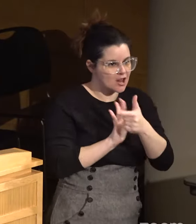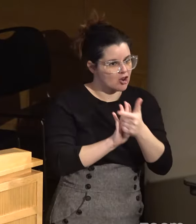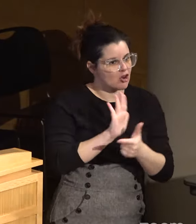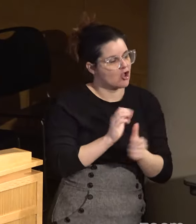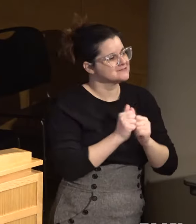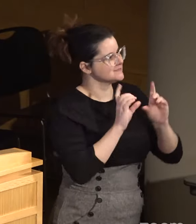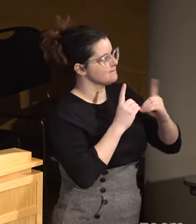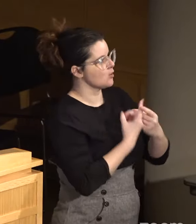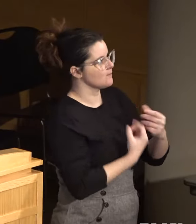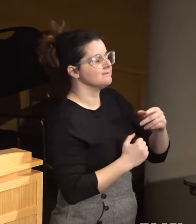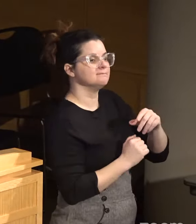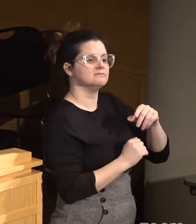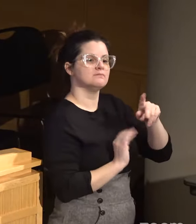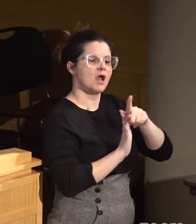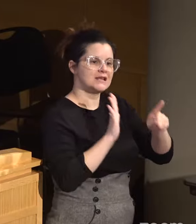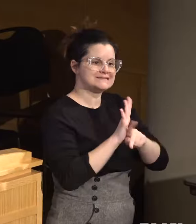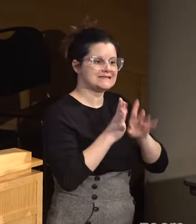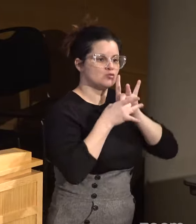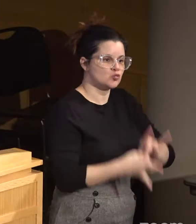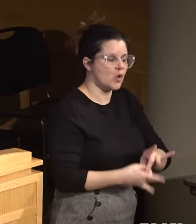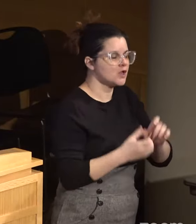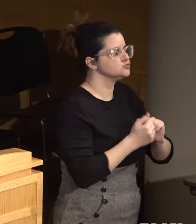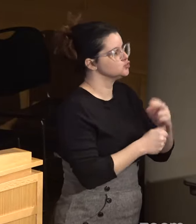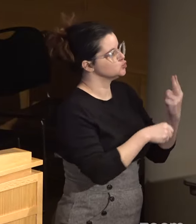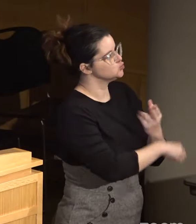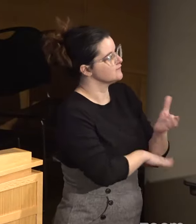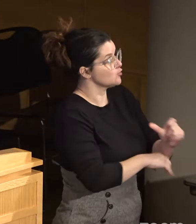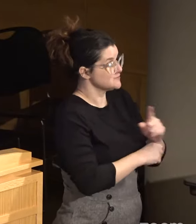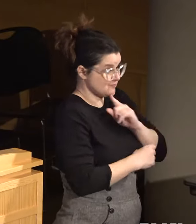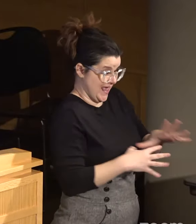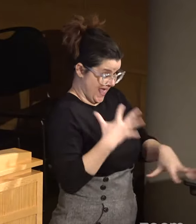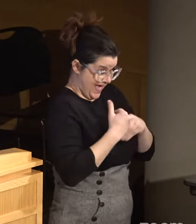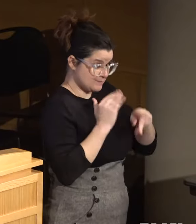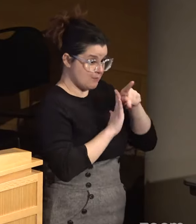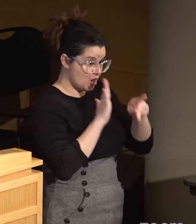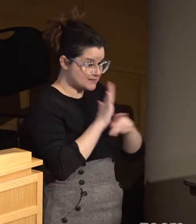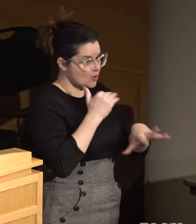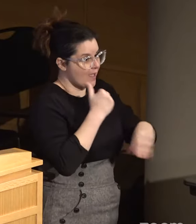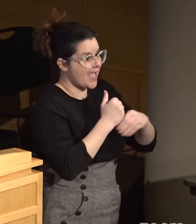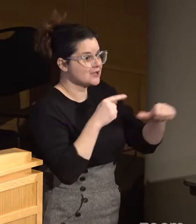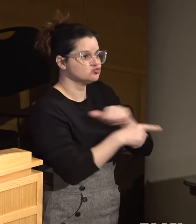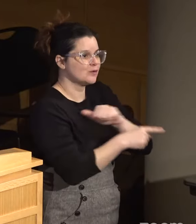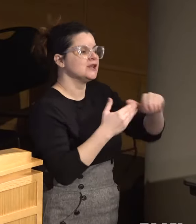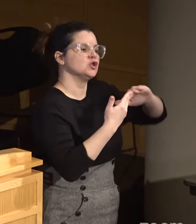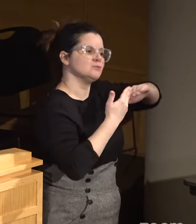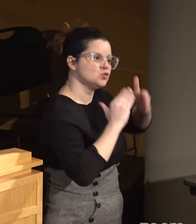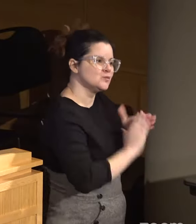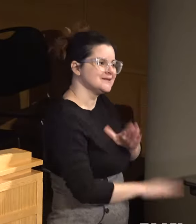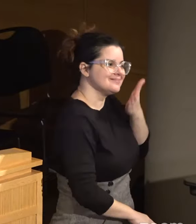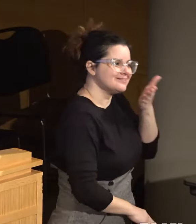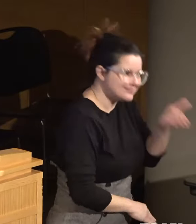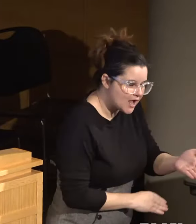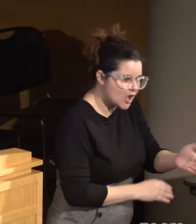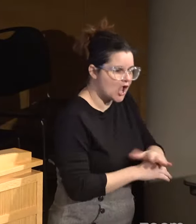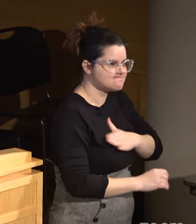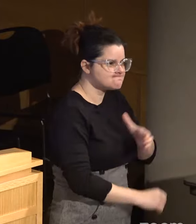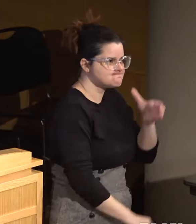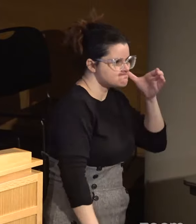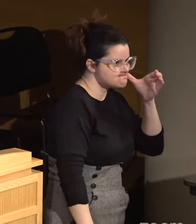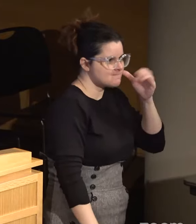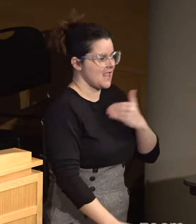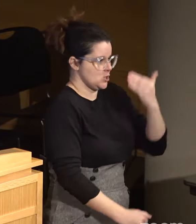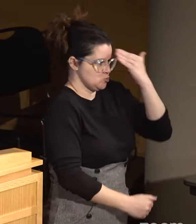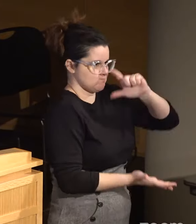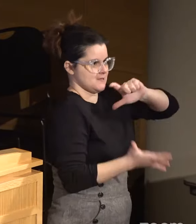department policy around use of force. And if they're going to add policy, they're going to add training that the community is there to identify that training that is